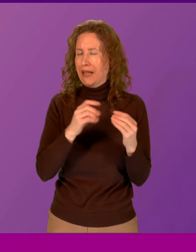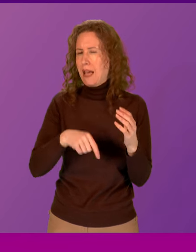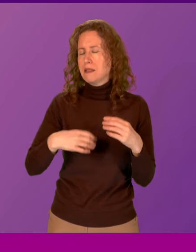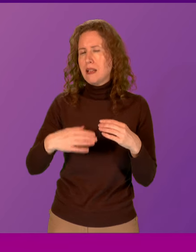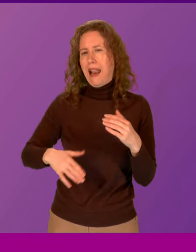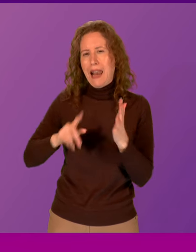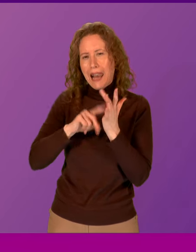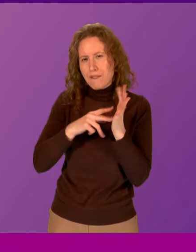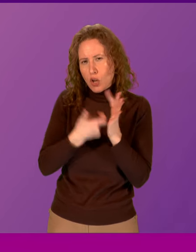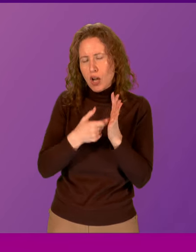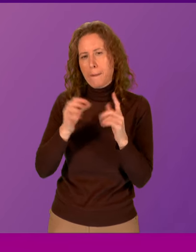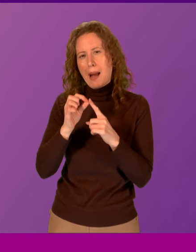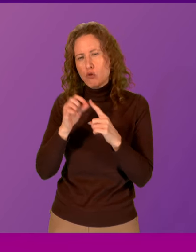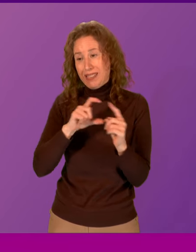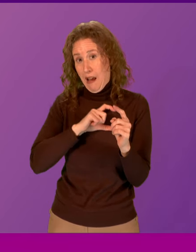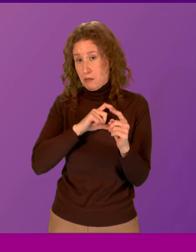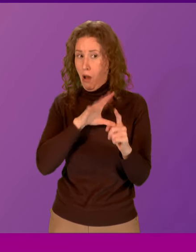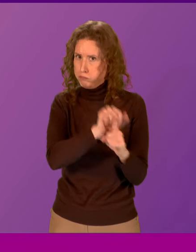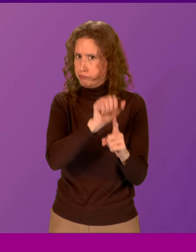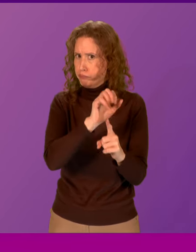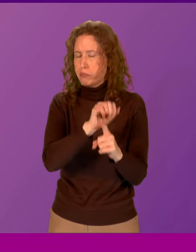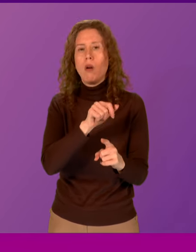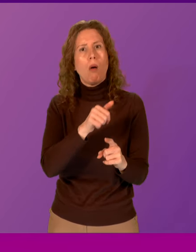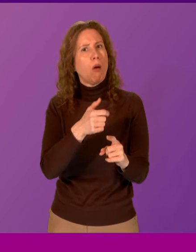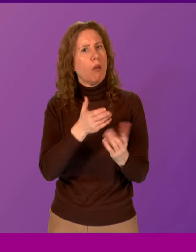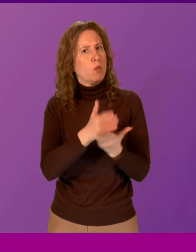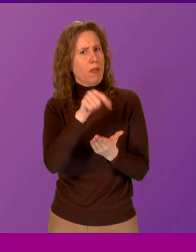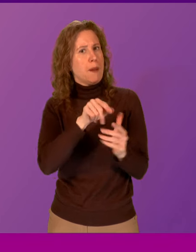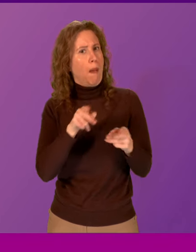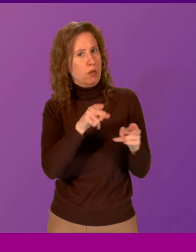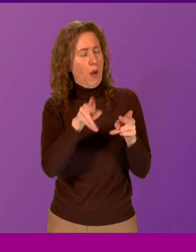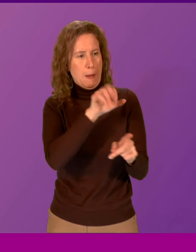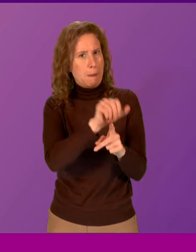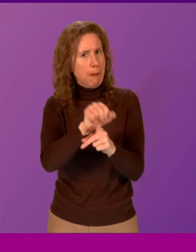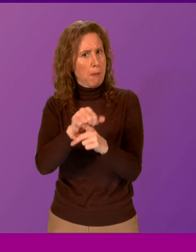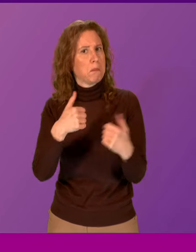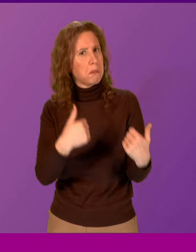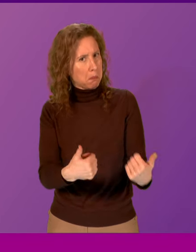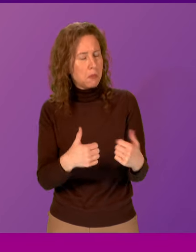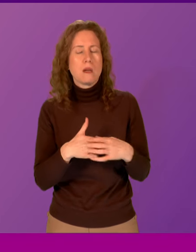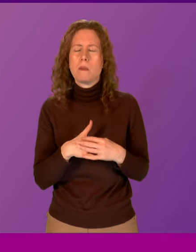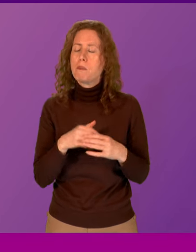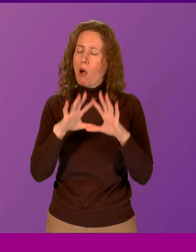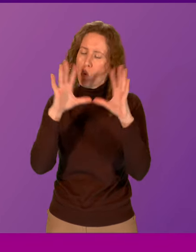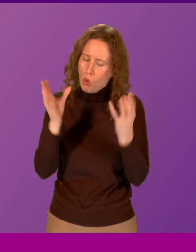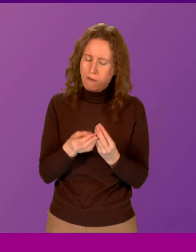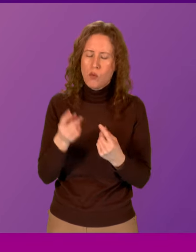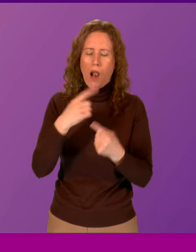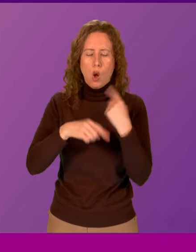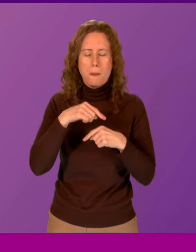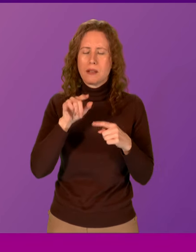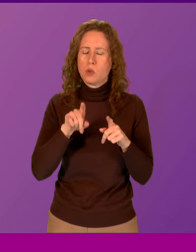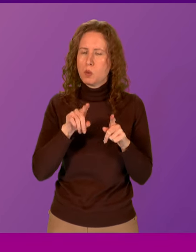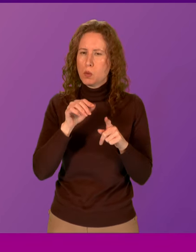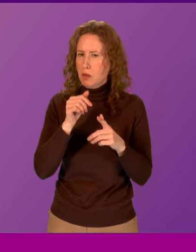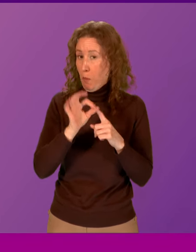cancers, are amongst the most common cancers that are being diagnosed through that pathway. overall, of course, as I go back to this point and end in this point, the